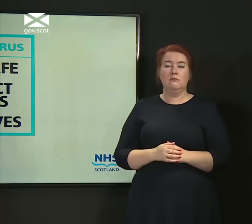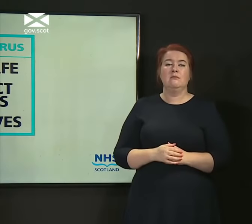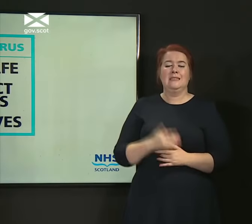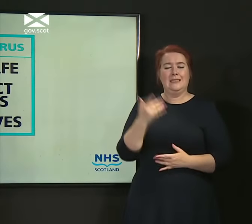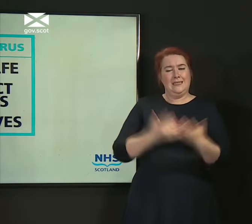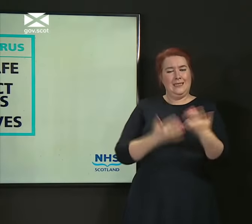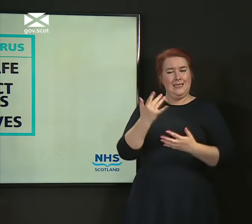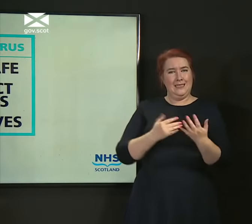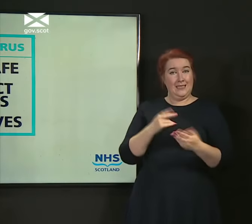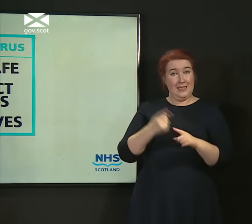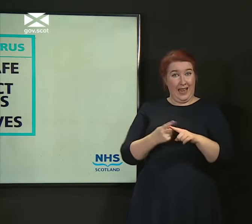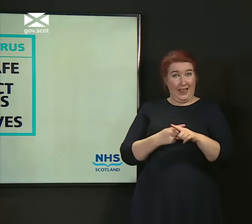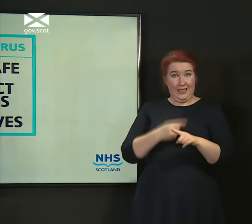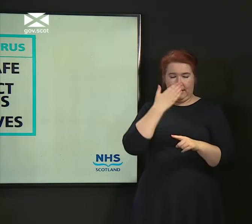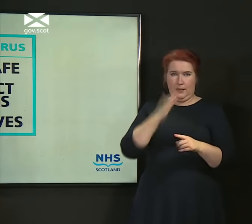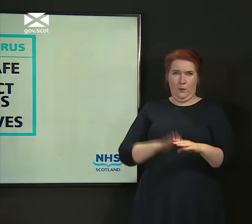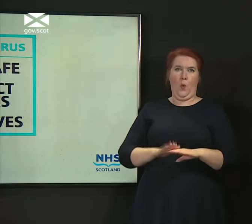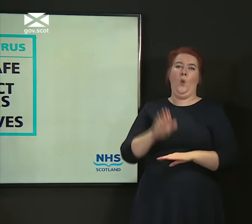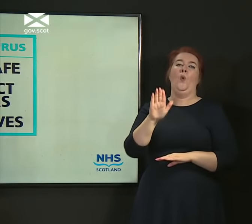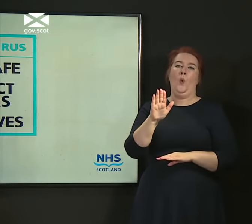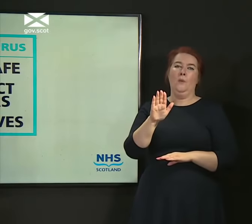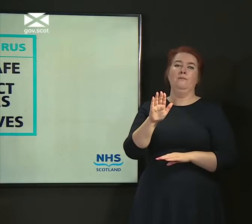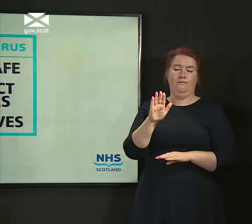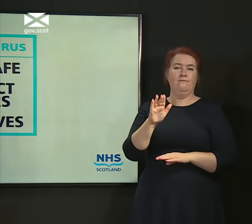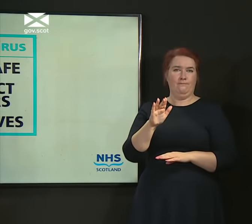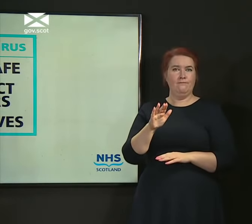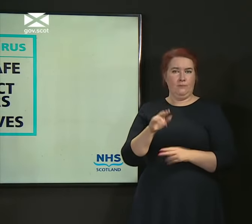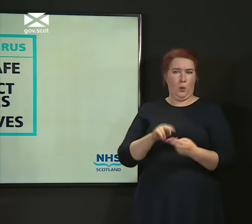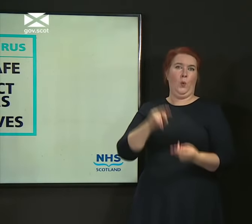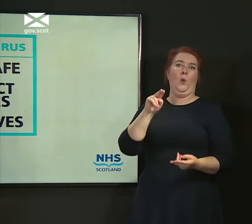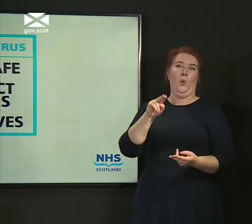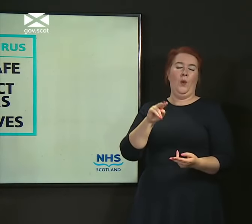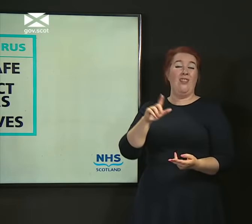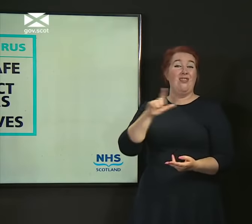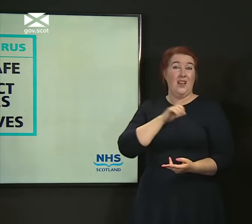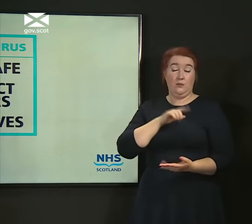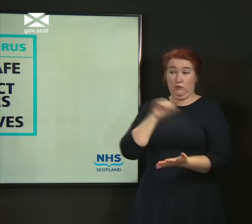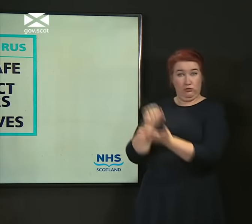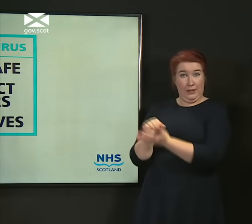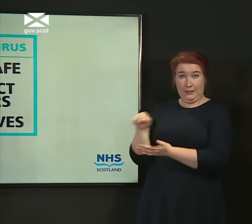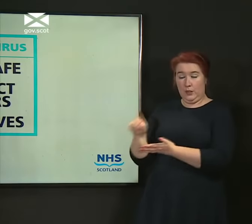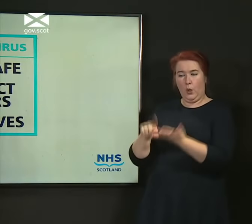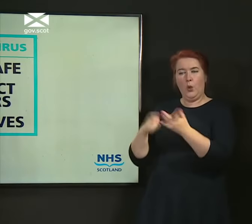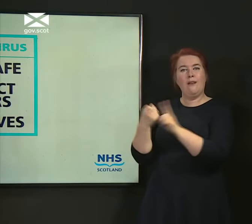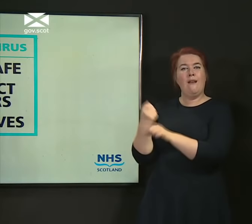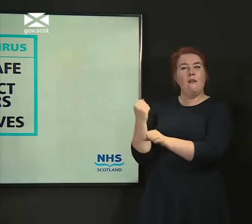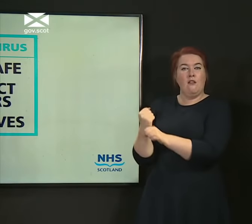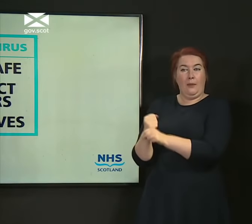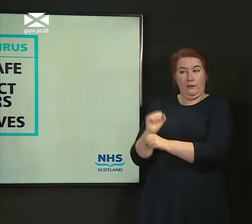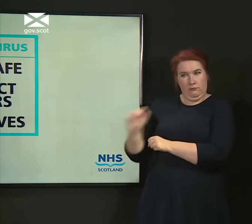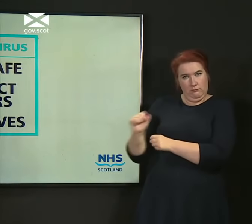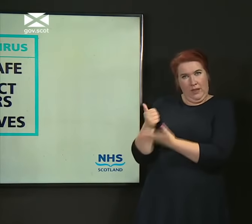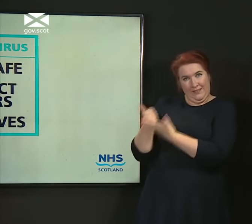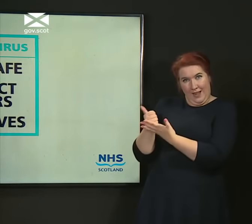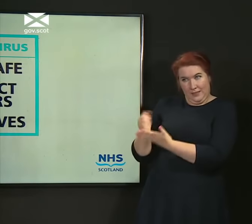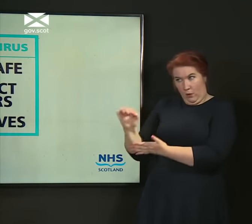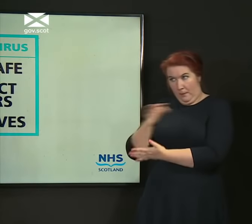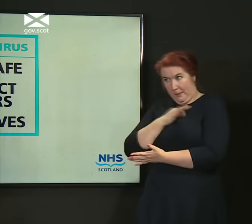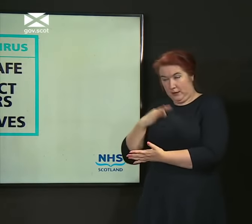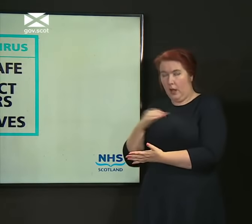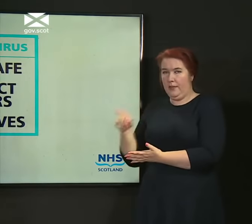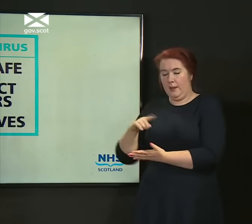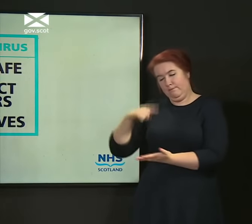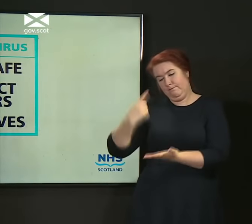have risen. And therefore, the UK government rightly, on the advice of their clinical advisors, has taken these